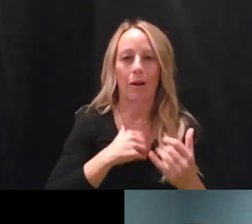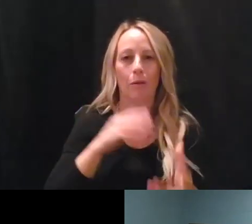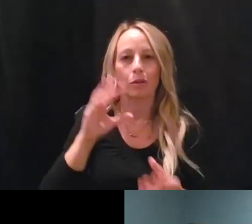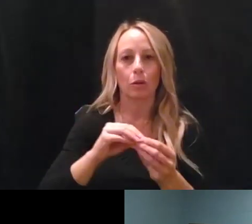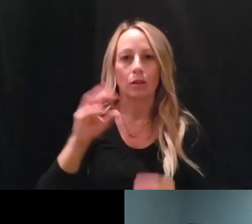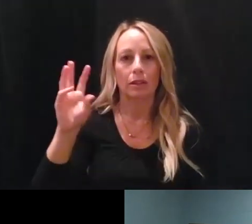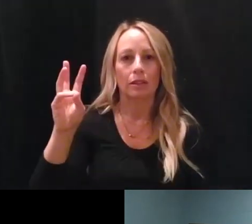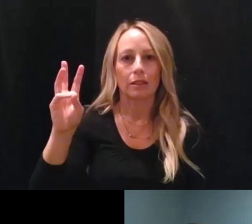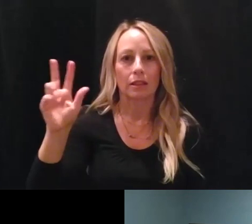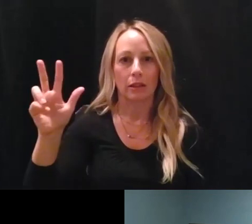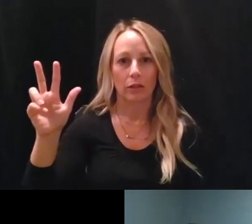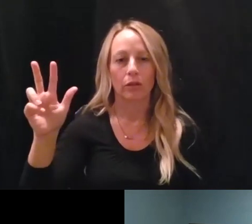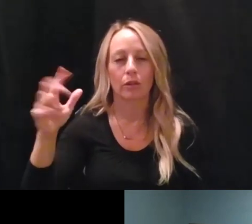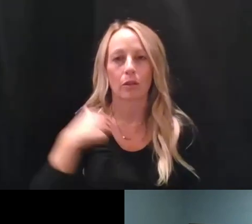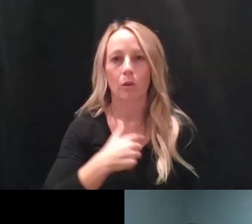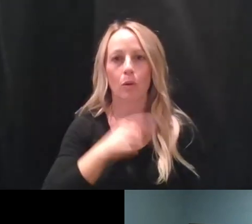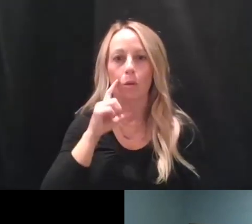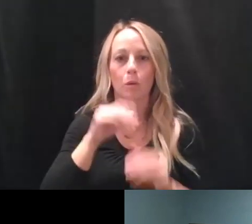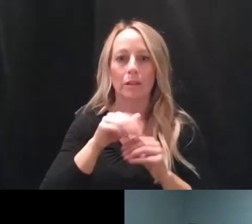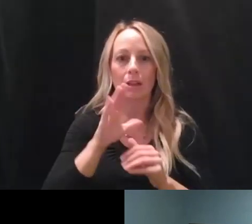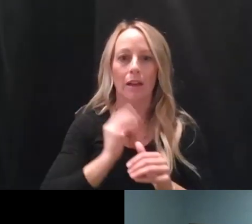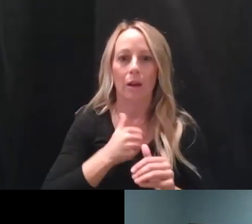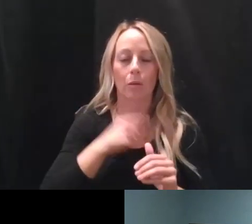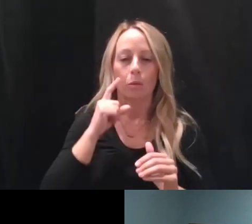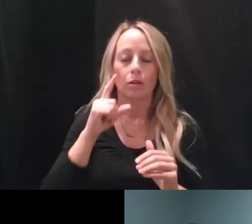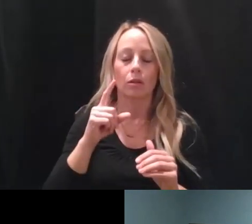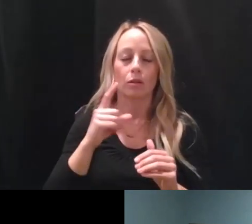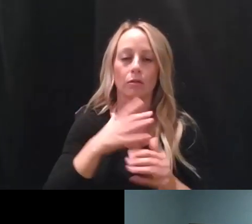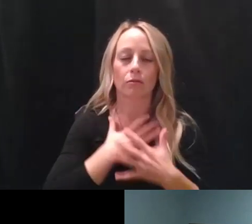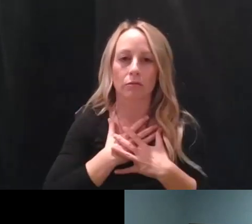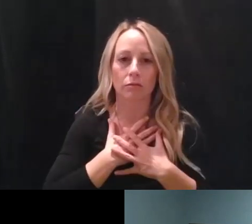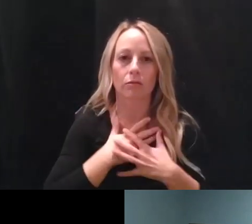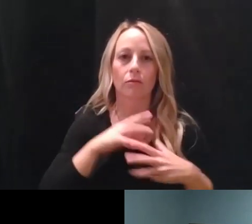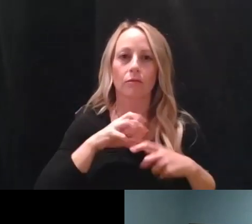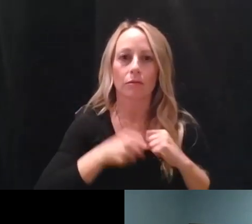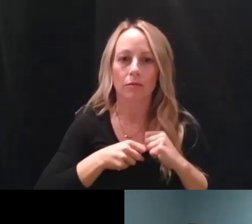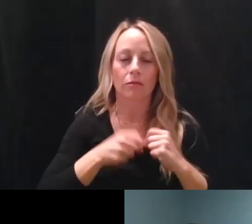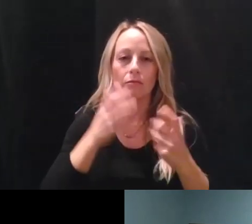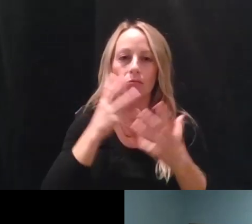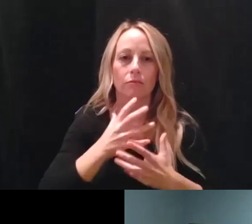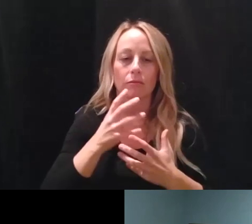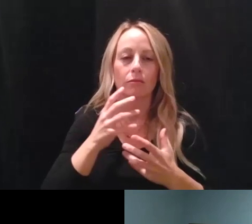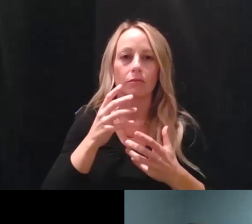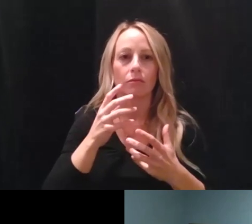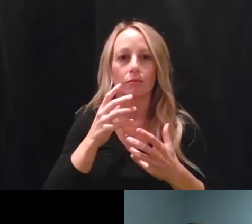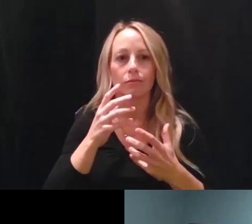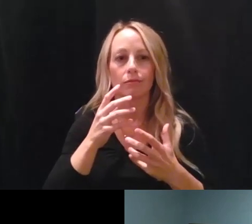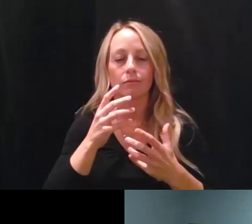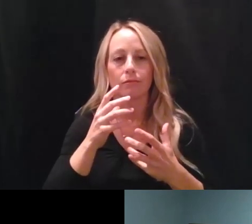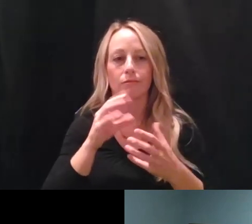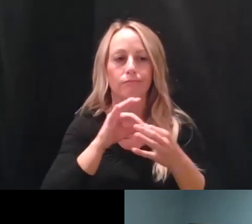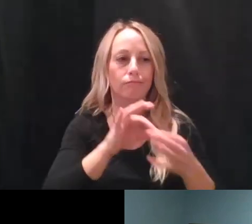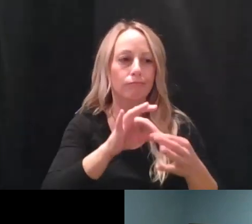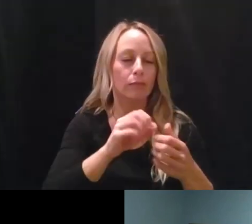We send our deepest condolences to the family and friends of these individuals. We know